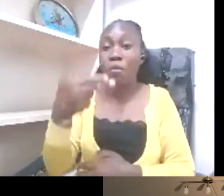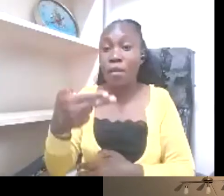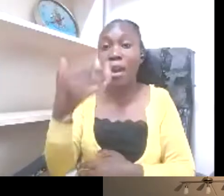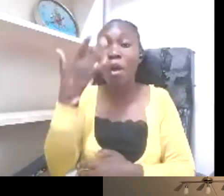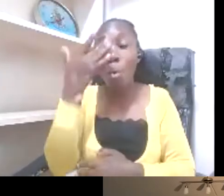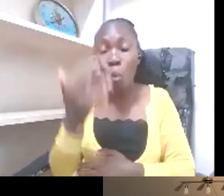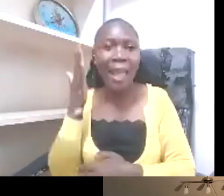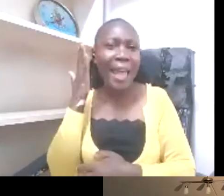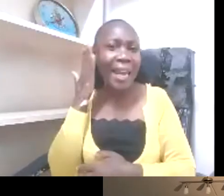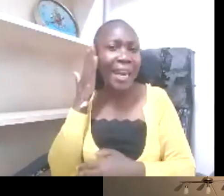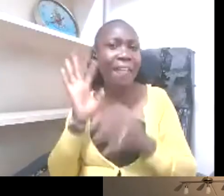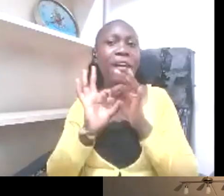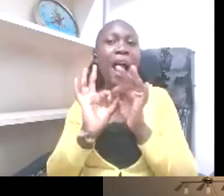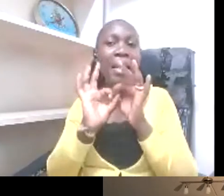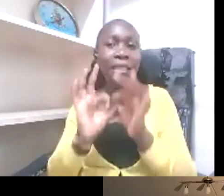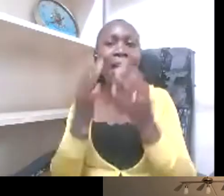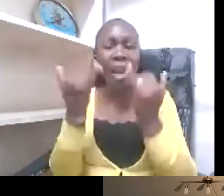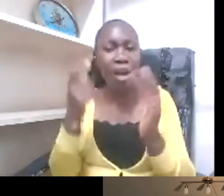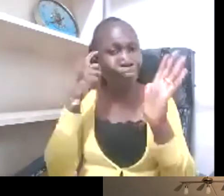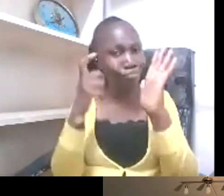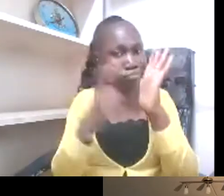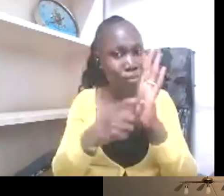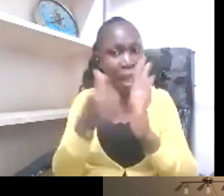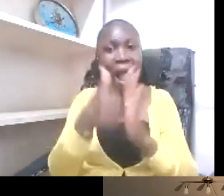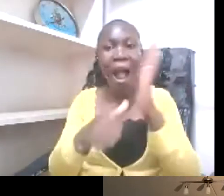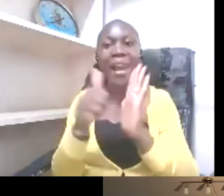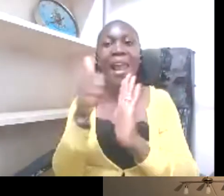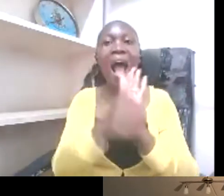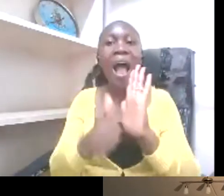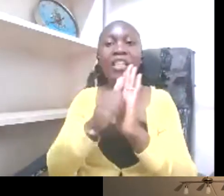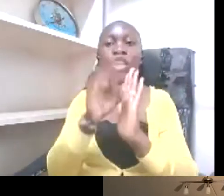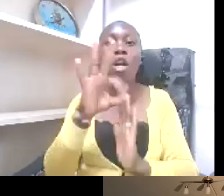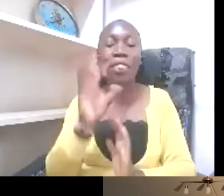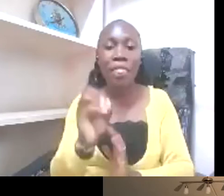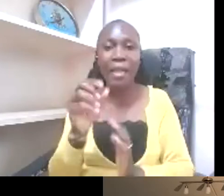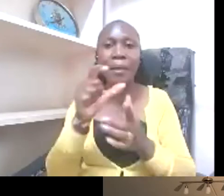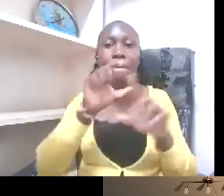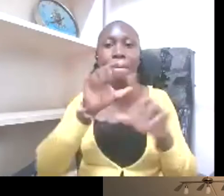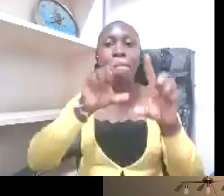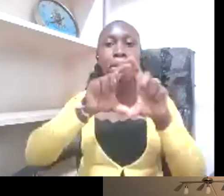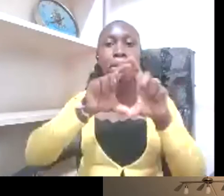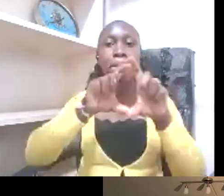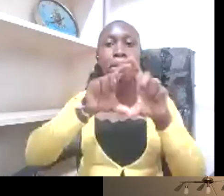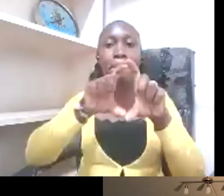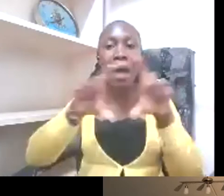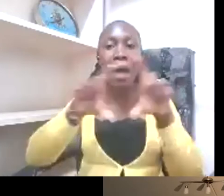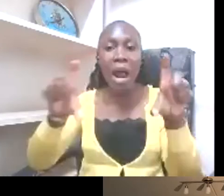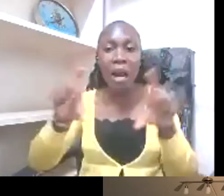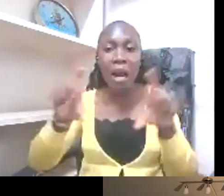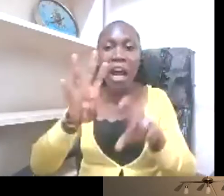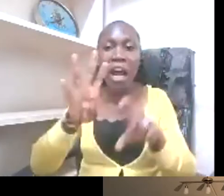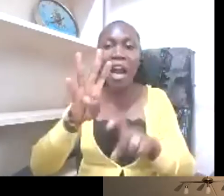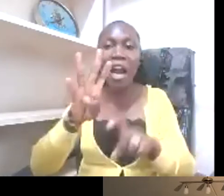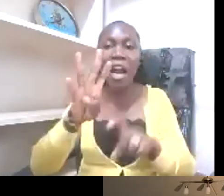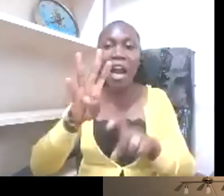Article 30 of paragraph four of the United Nations Convention on the Rights of People with Disabilities, the